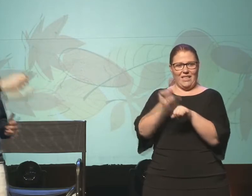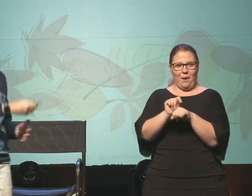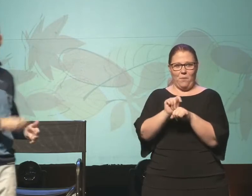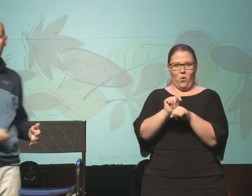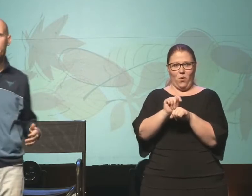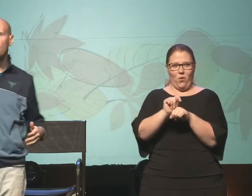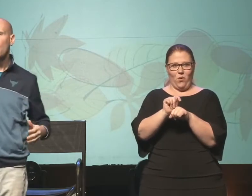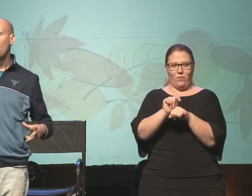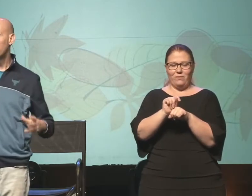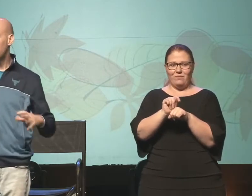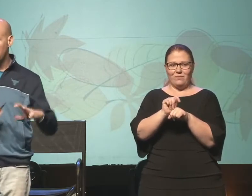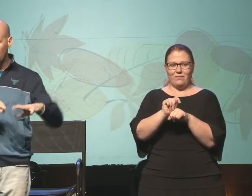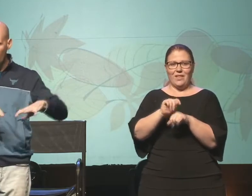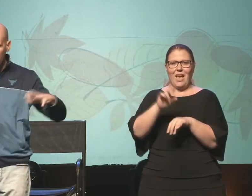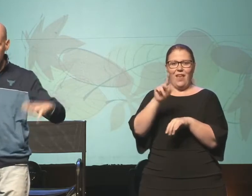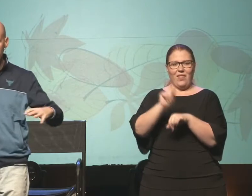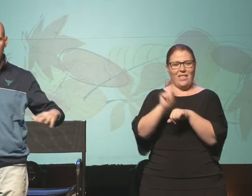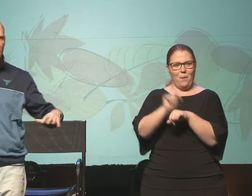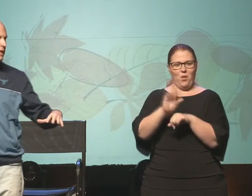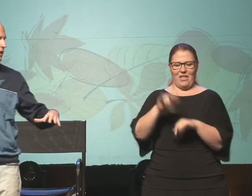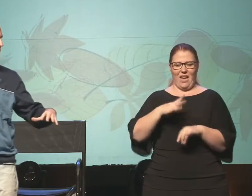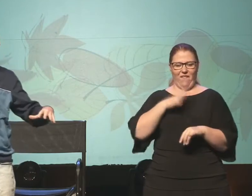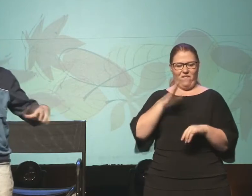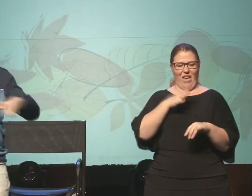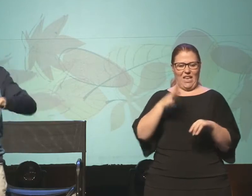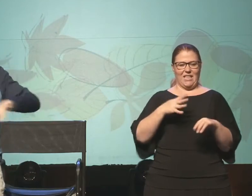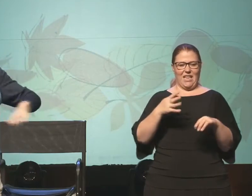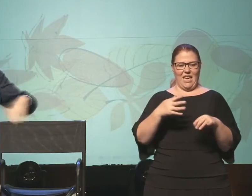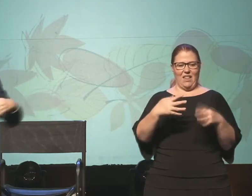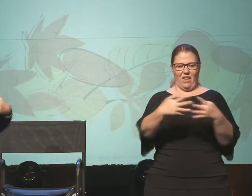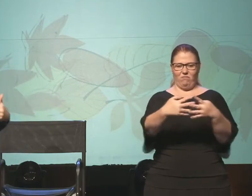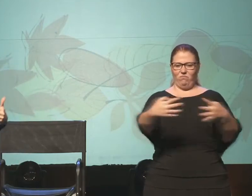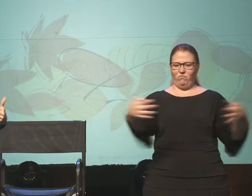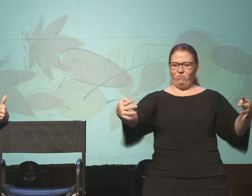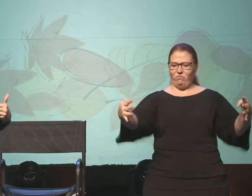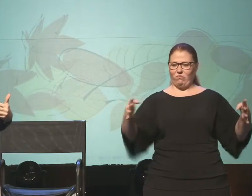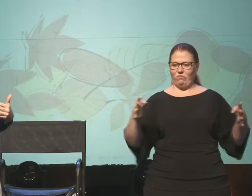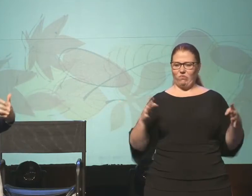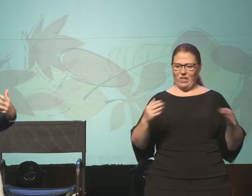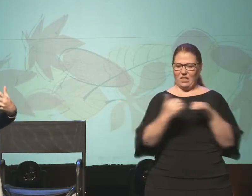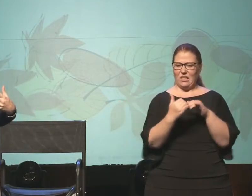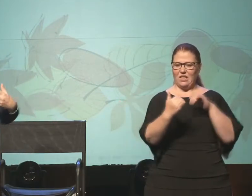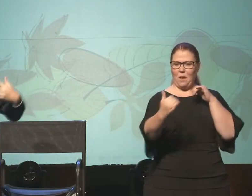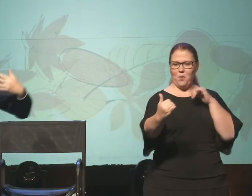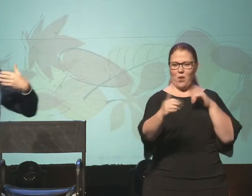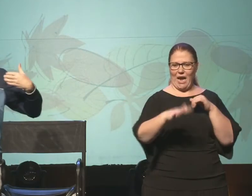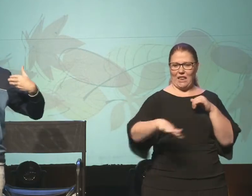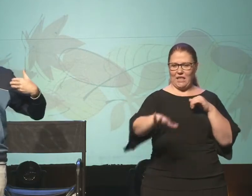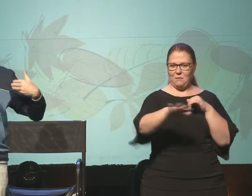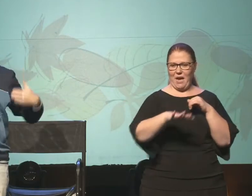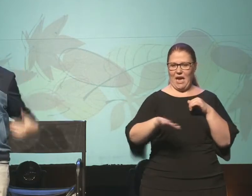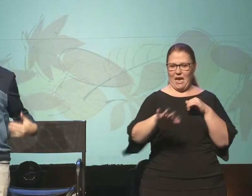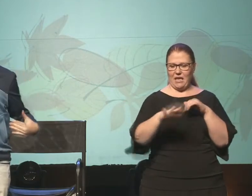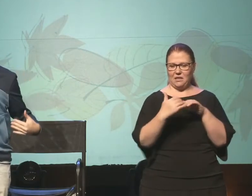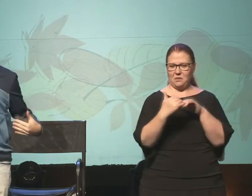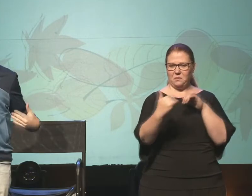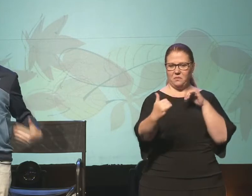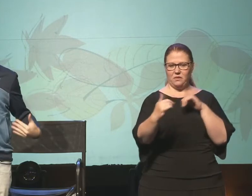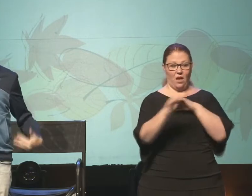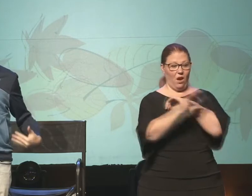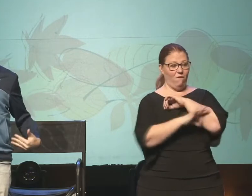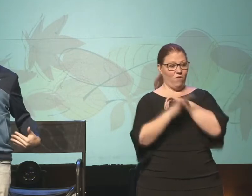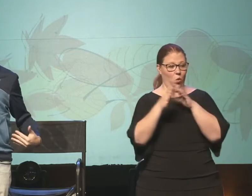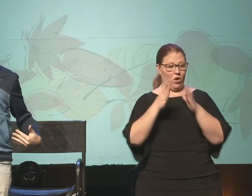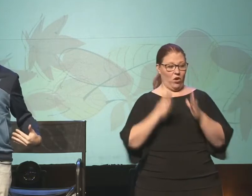balustrade of the temple was like an ornate railing that separated the space where foreigners were